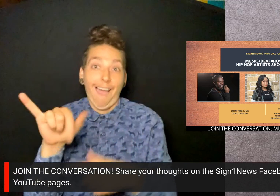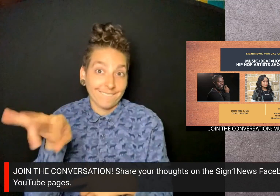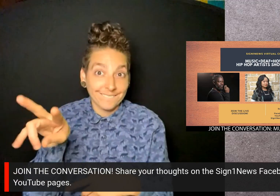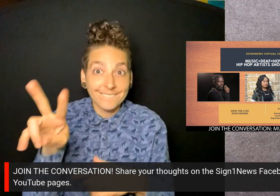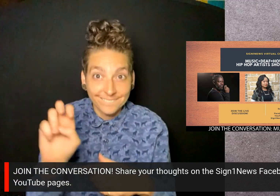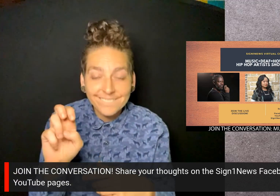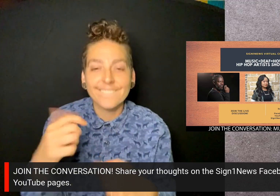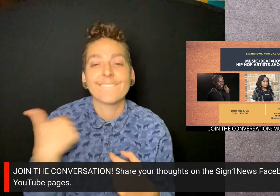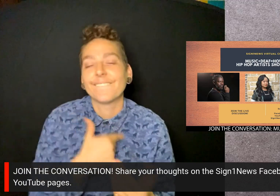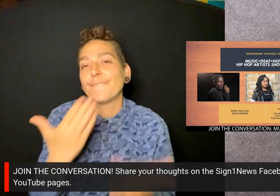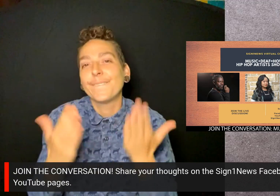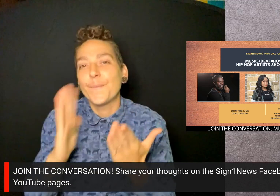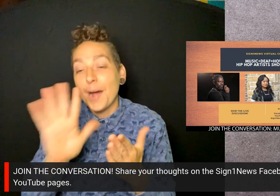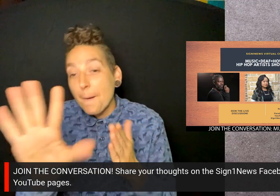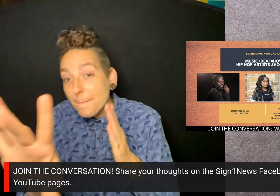We might even share your comment.